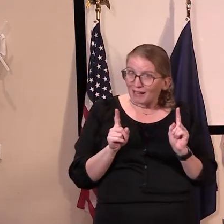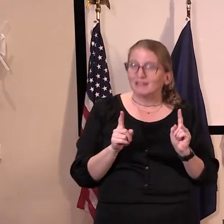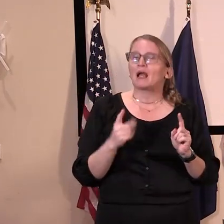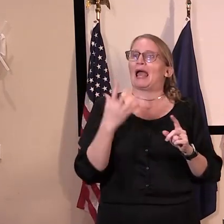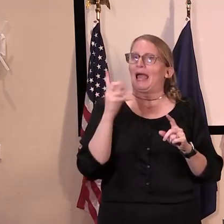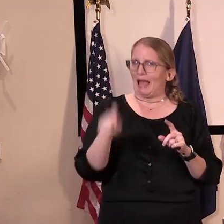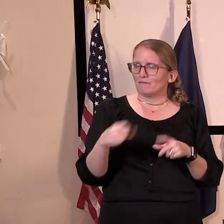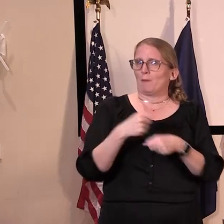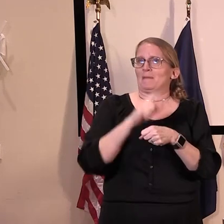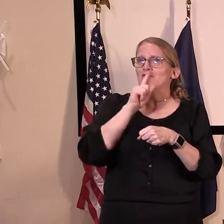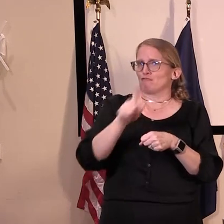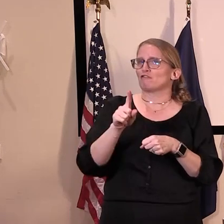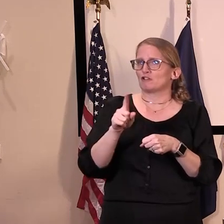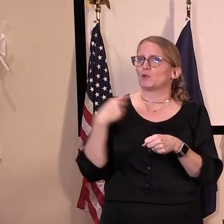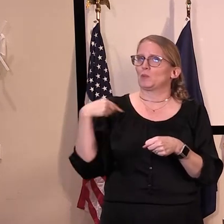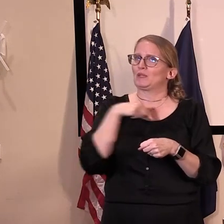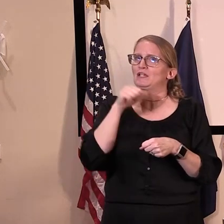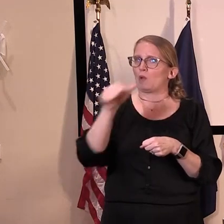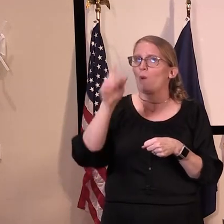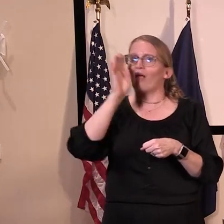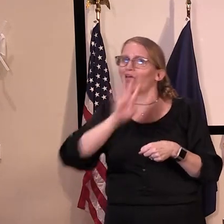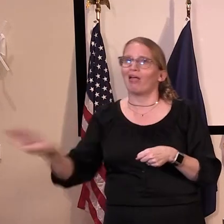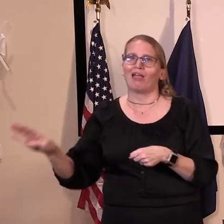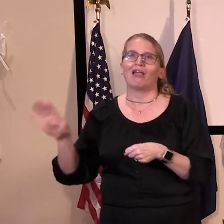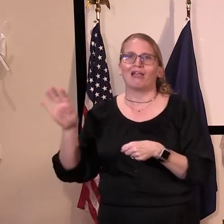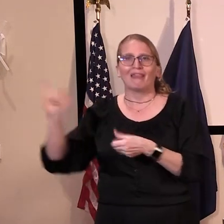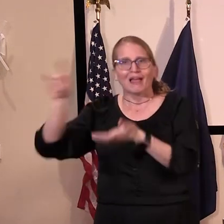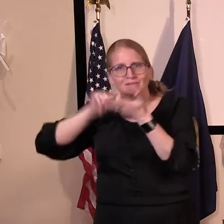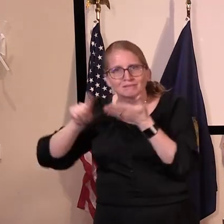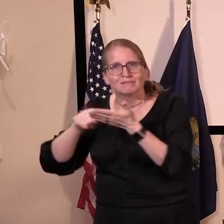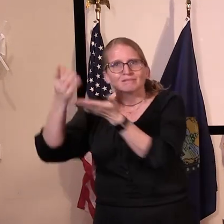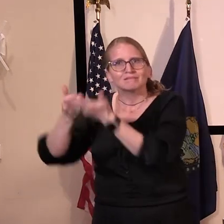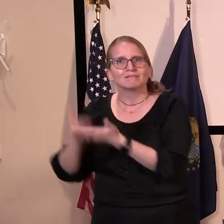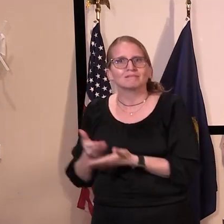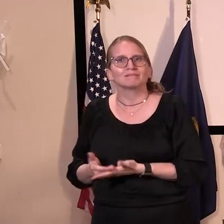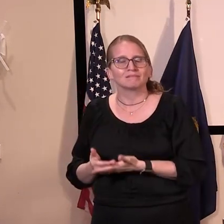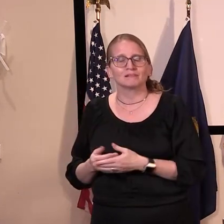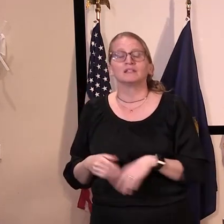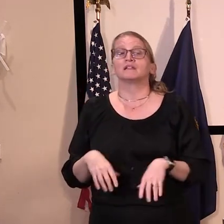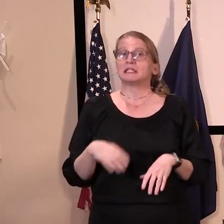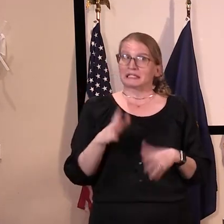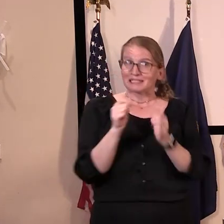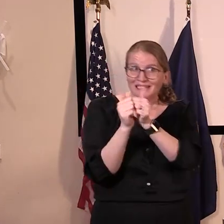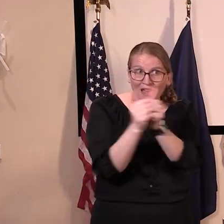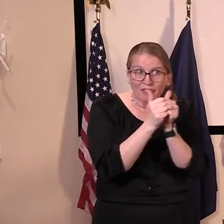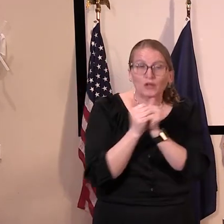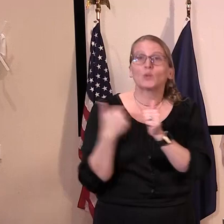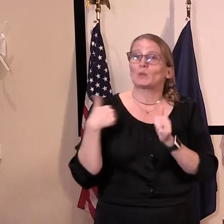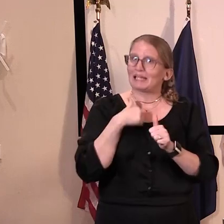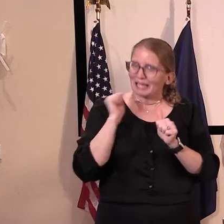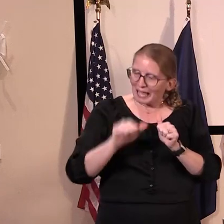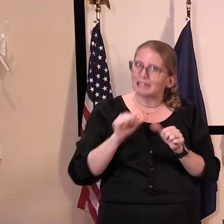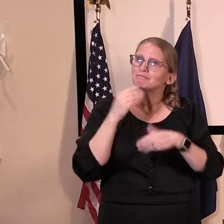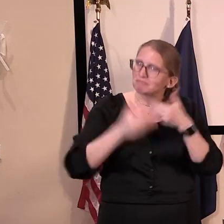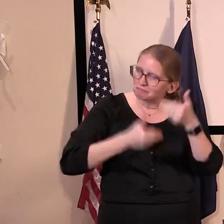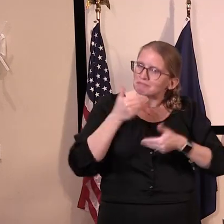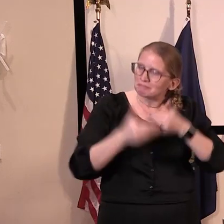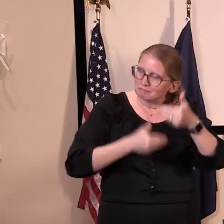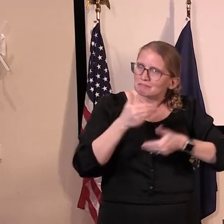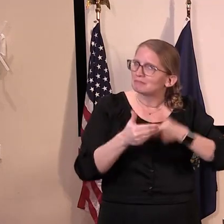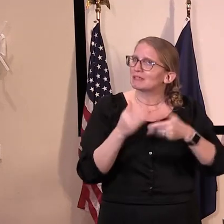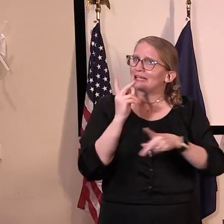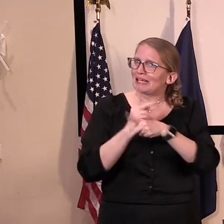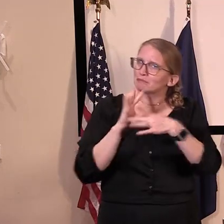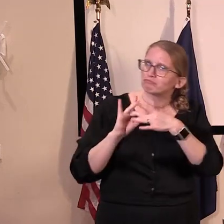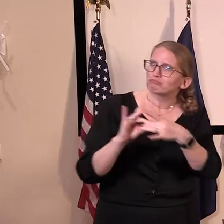and beat this virus. I know together, we can build on our progress, stay united in this work, and get through